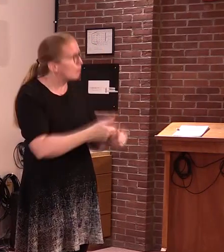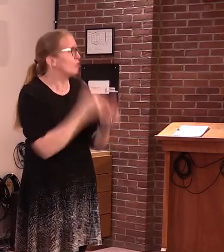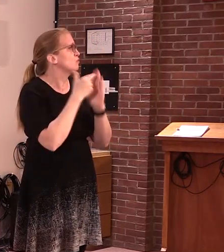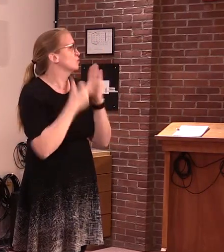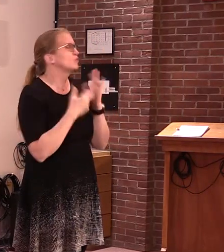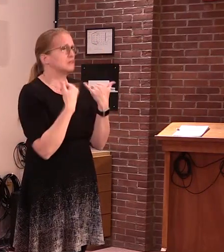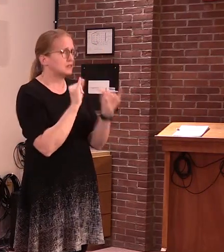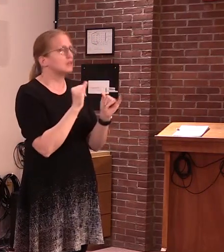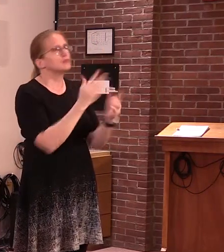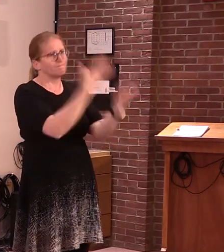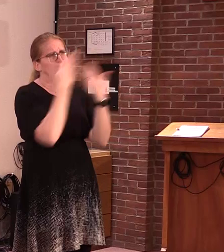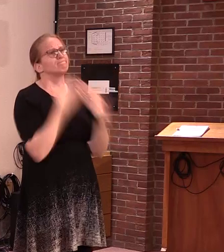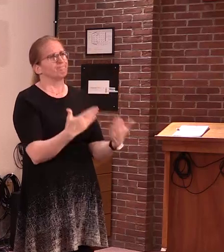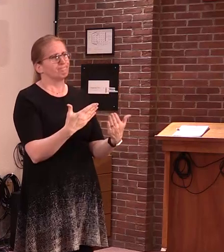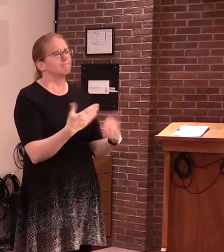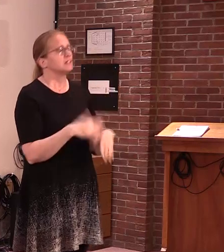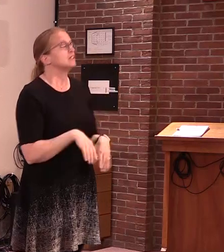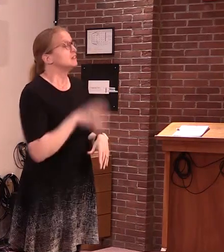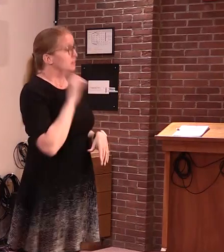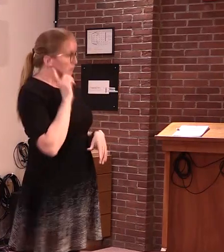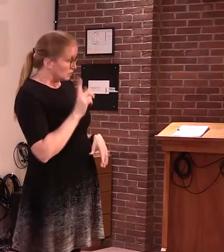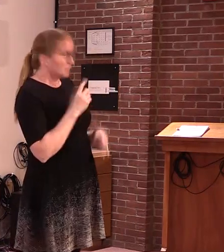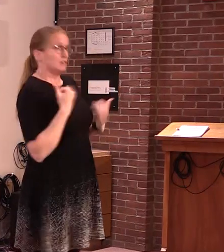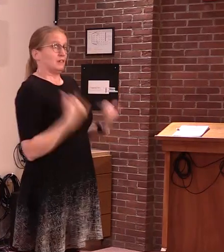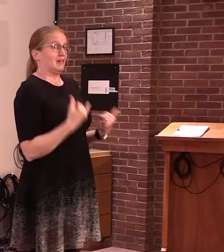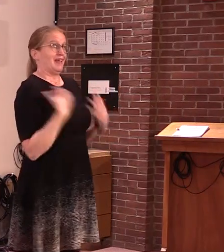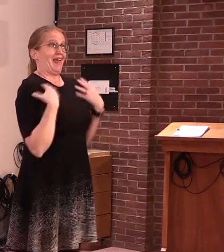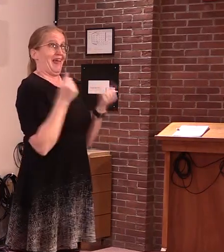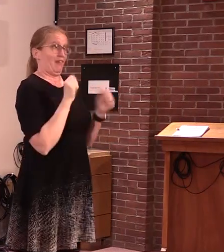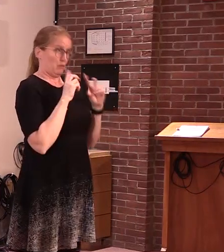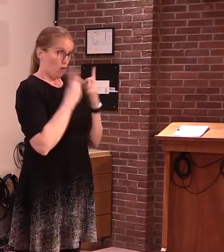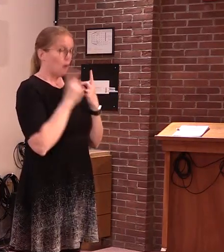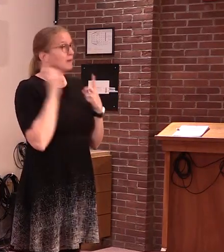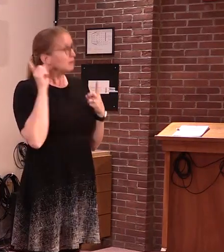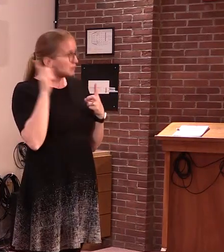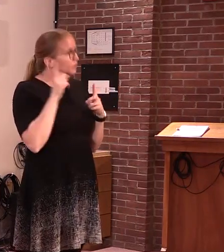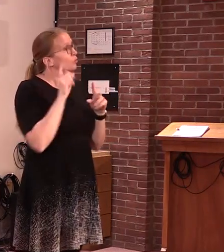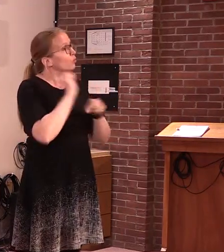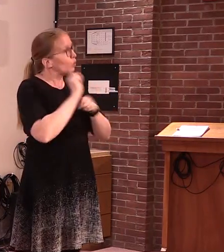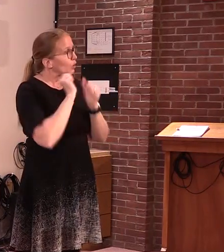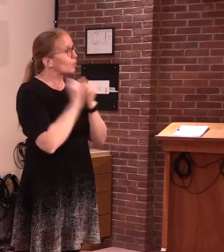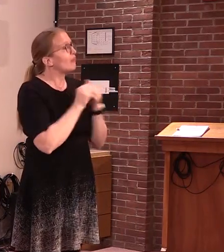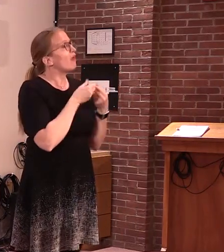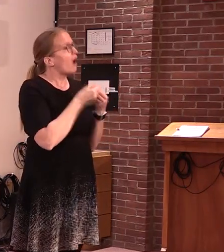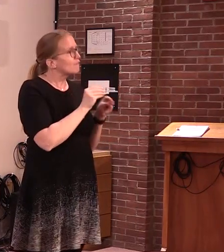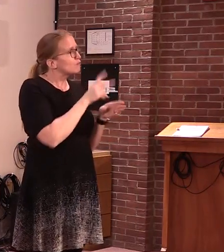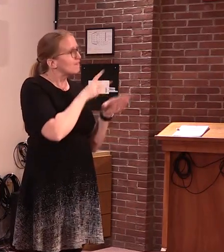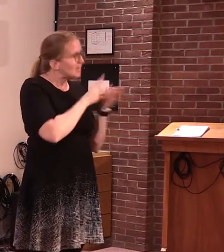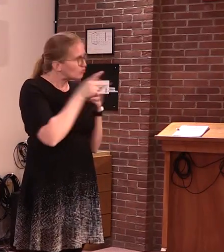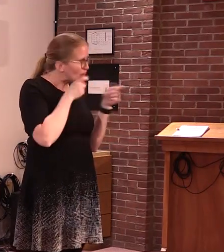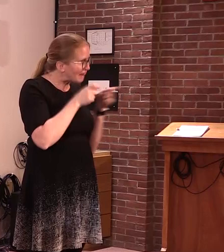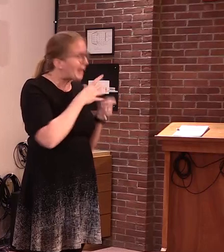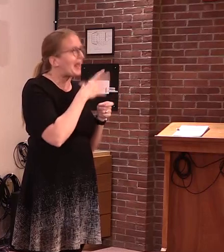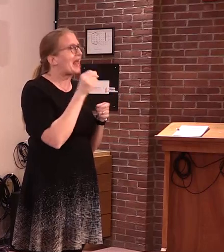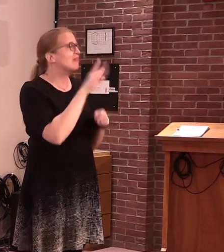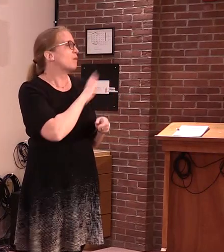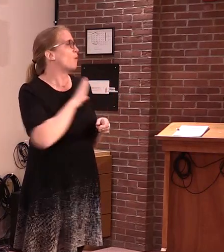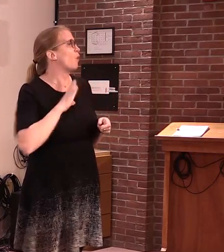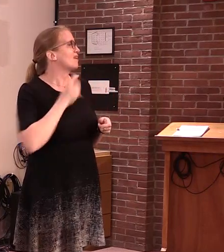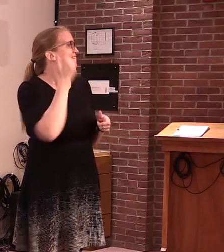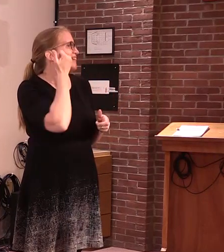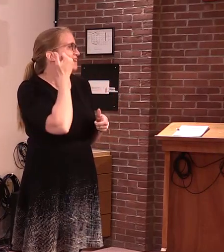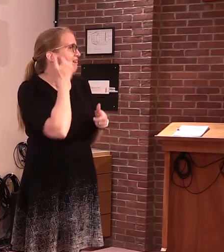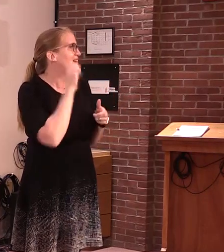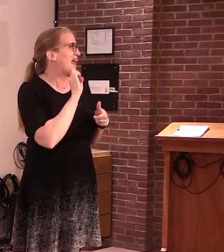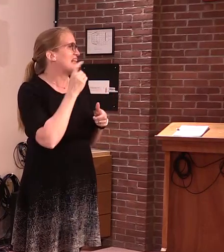happening. The Health Department is working with the Office of Professional Regulation and members of the Board of Dental Examiners